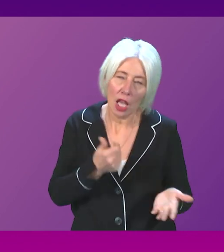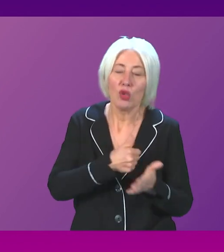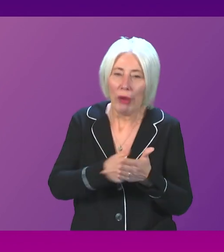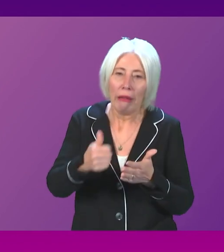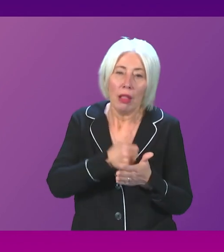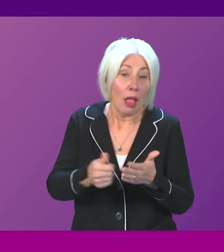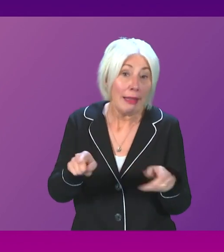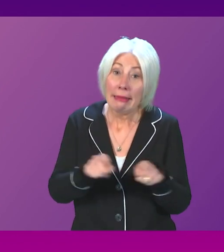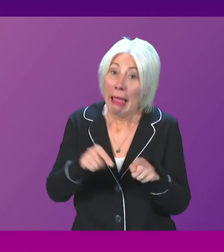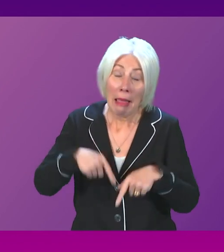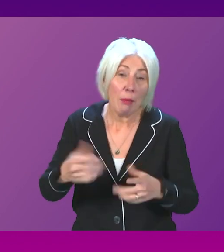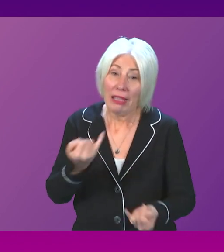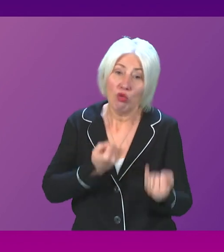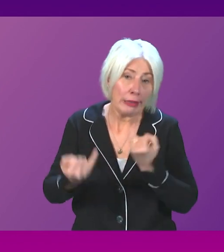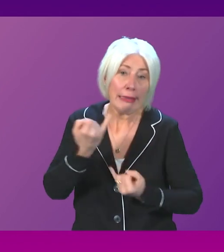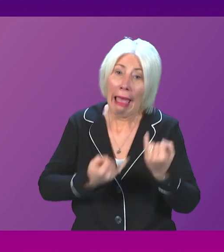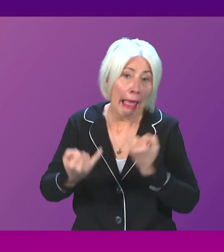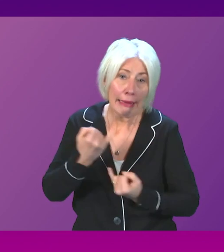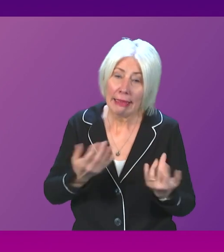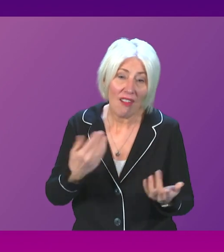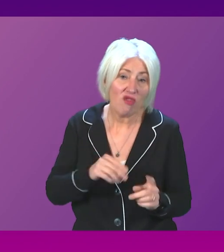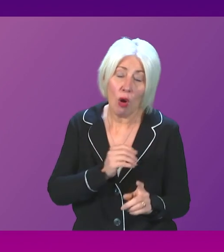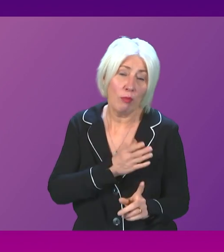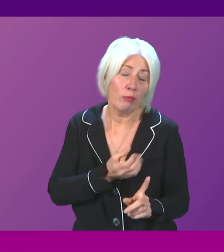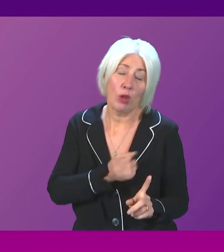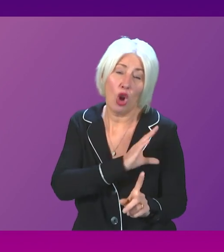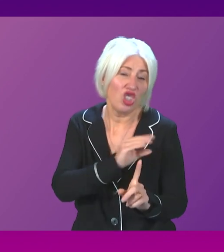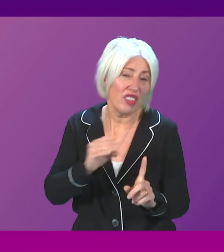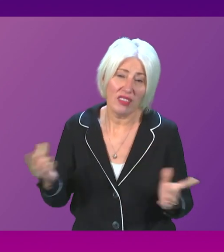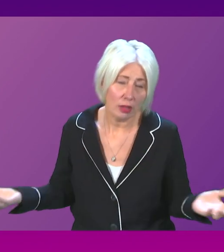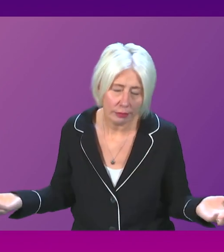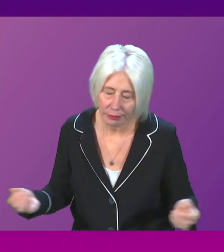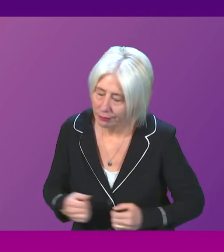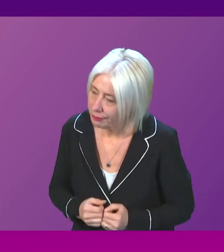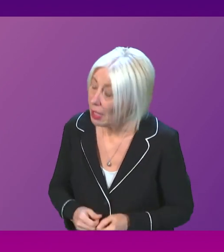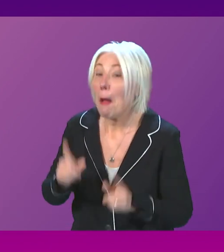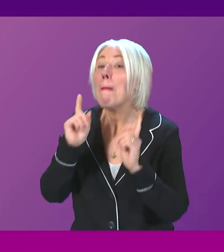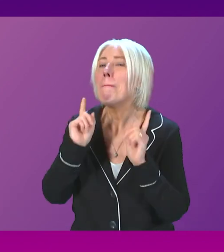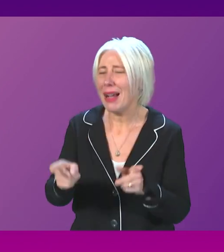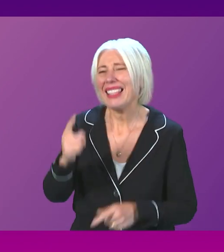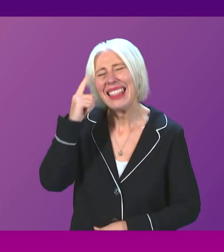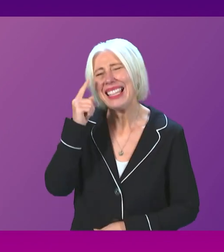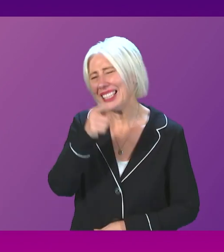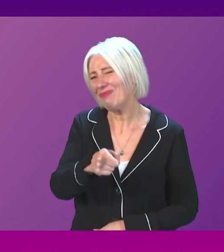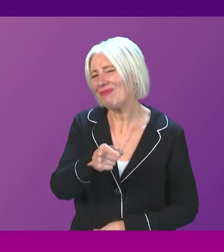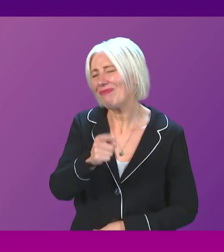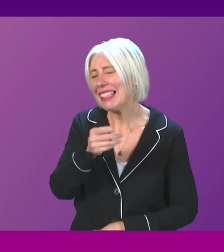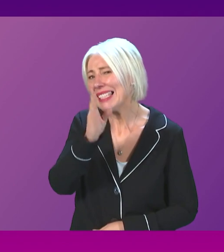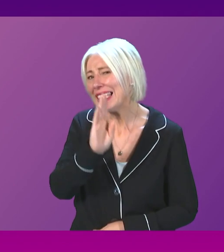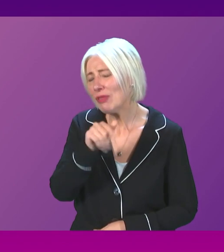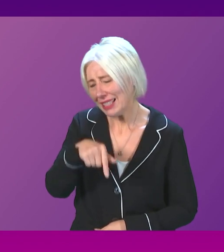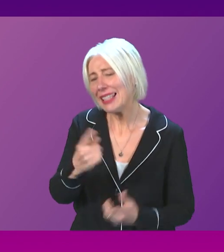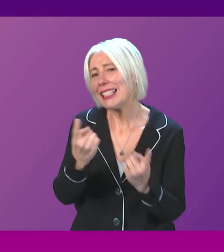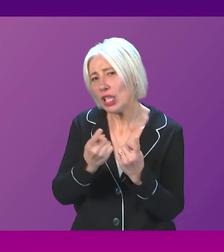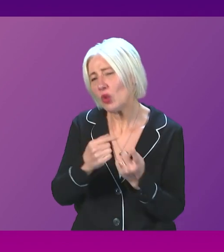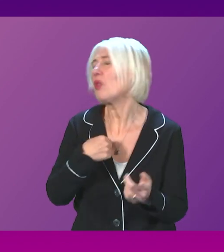have heard just today, criticised by the Scottish Conservatives. But I really do think the Member, on a really serious issue that I